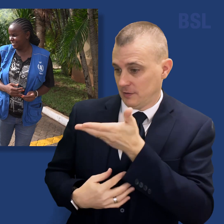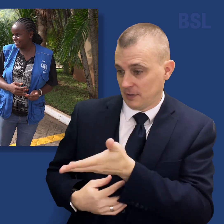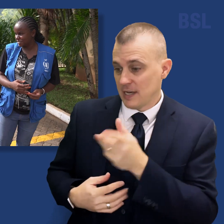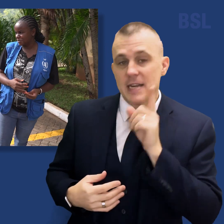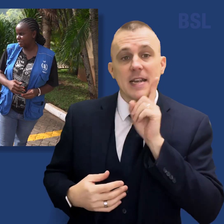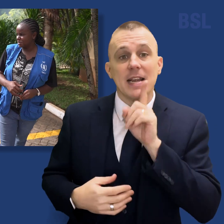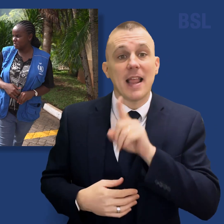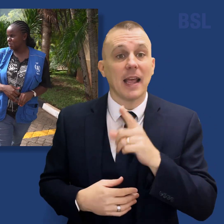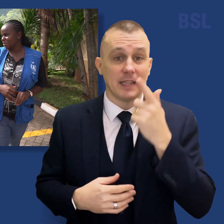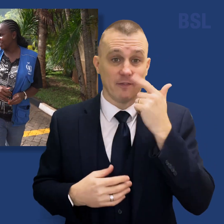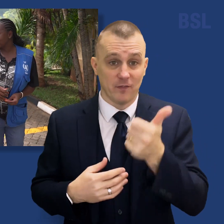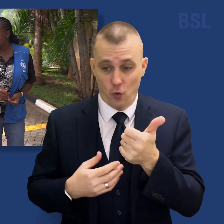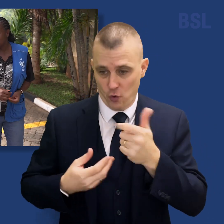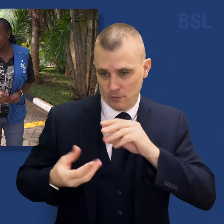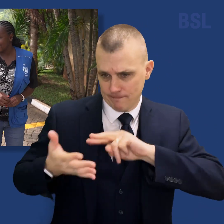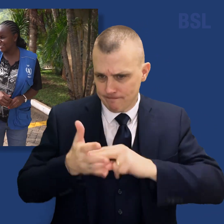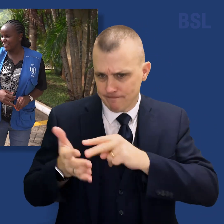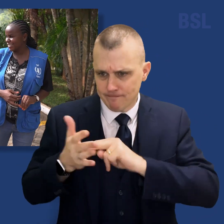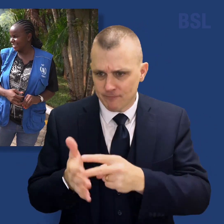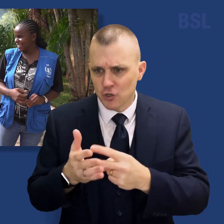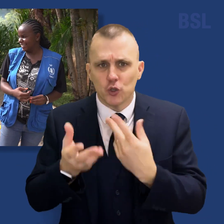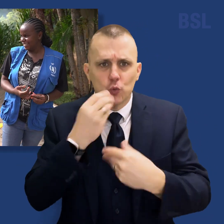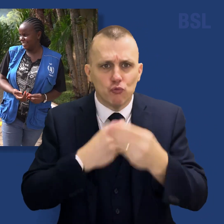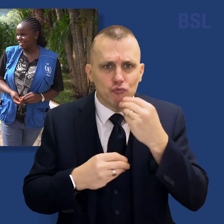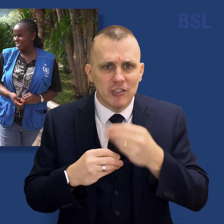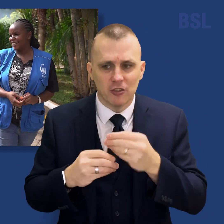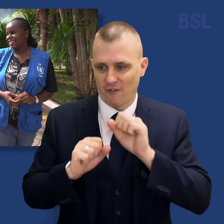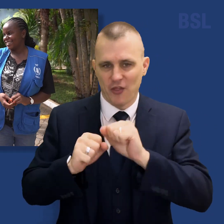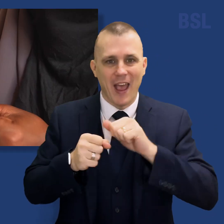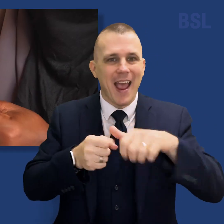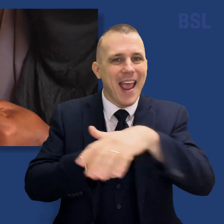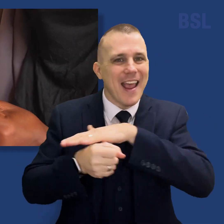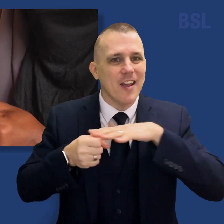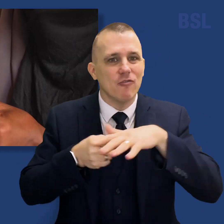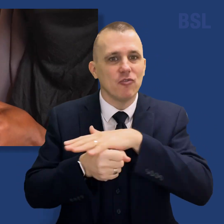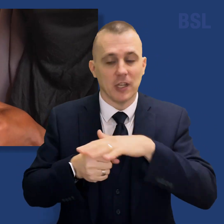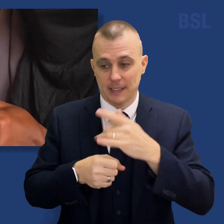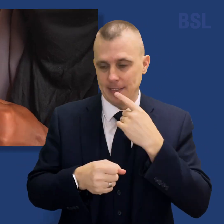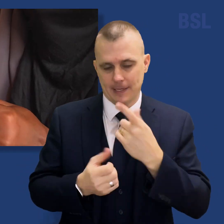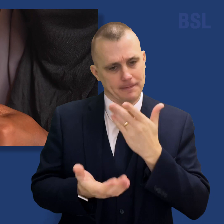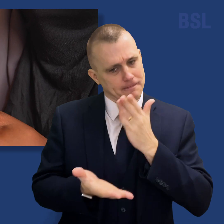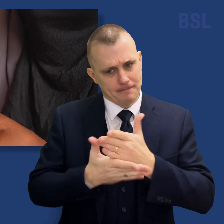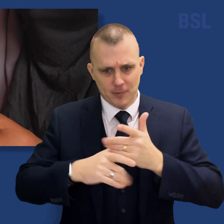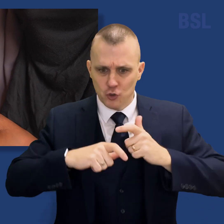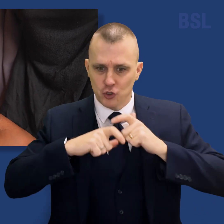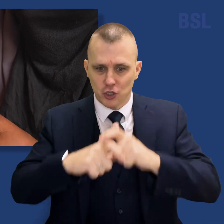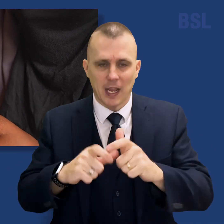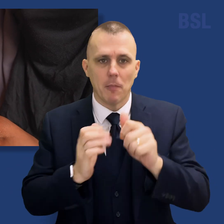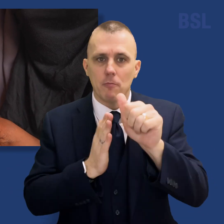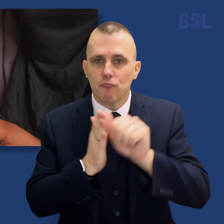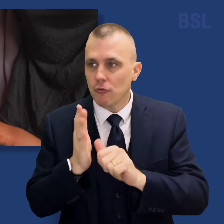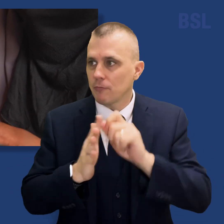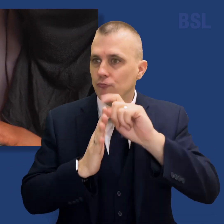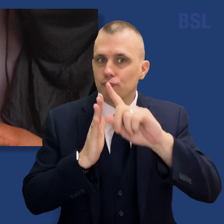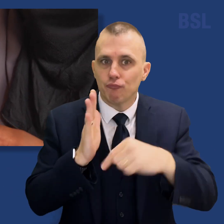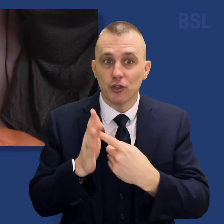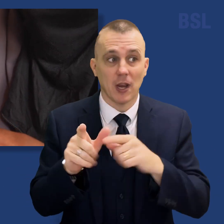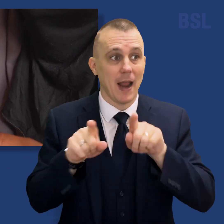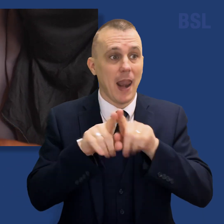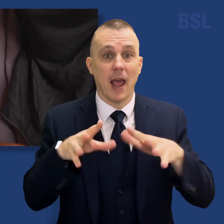nutrition for children and mothers in Garissa County. She says that sustainable programs and long-term projects, like those the